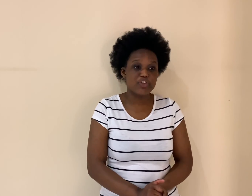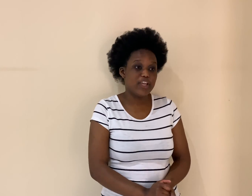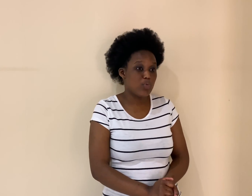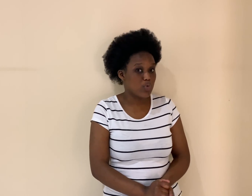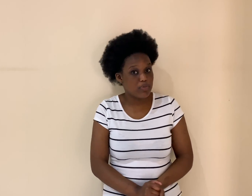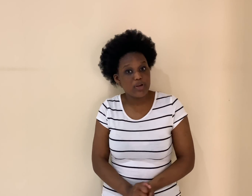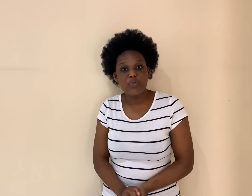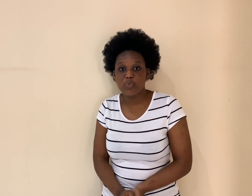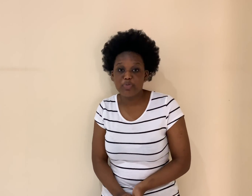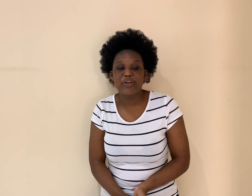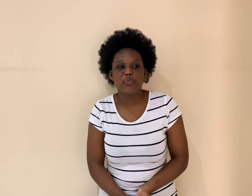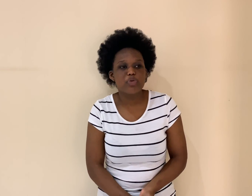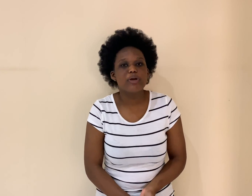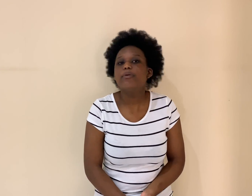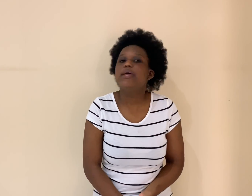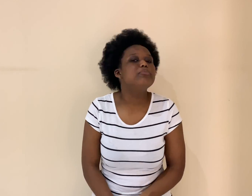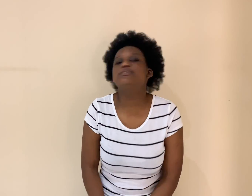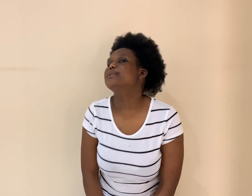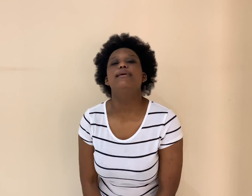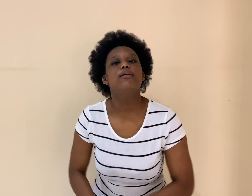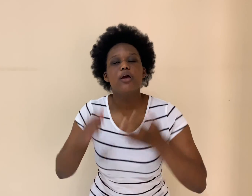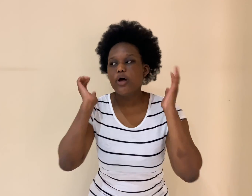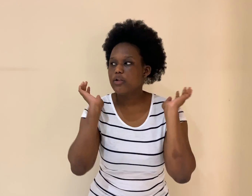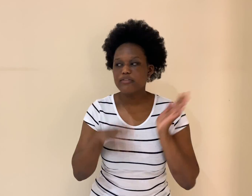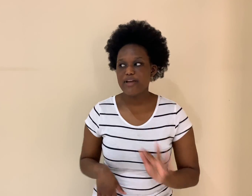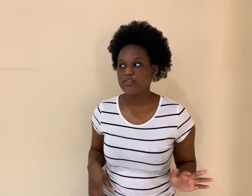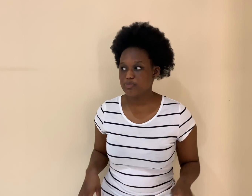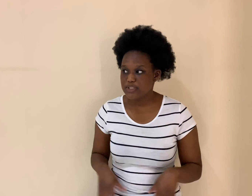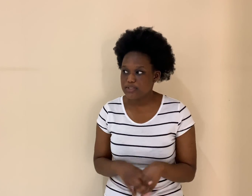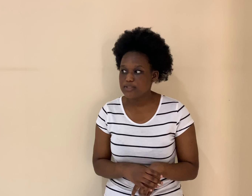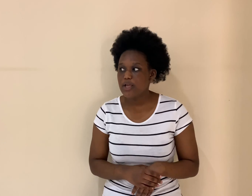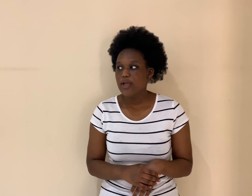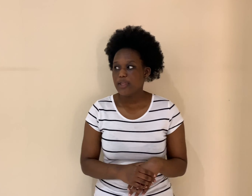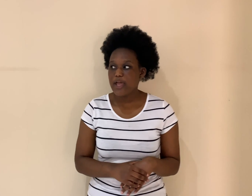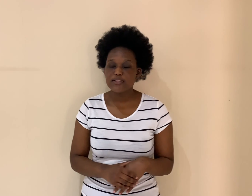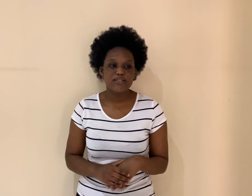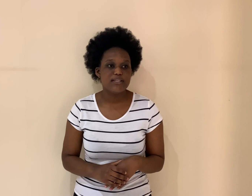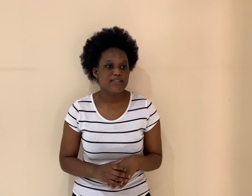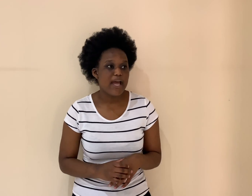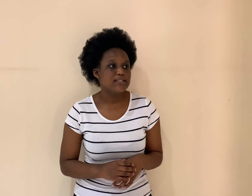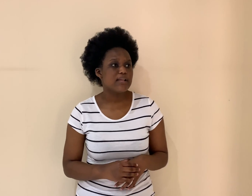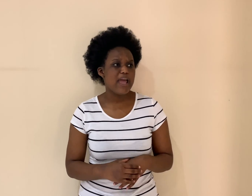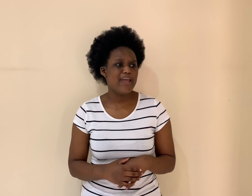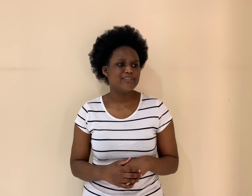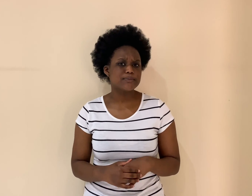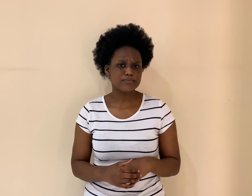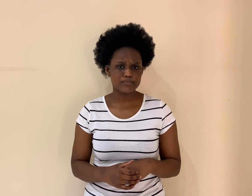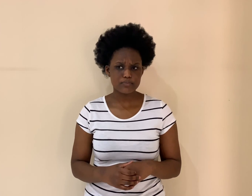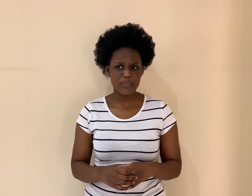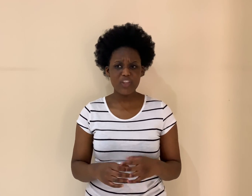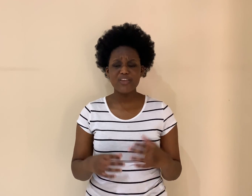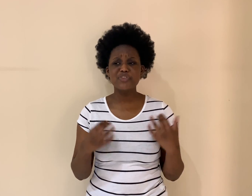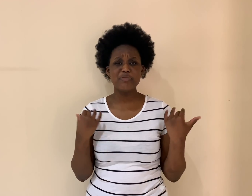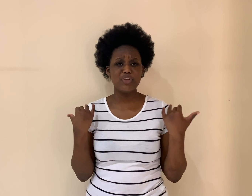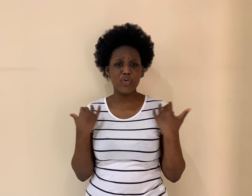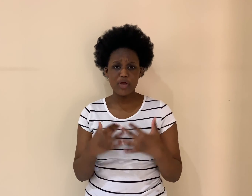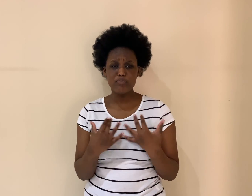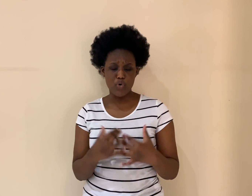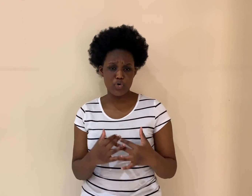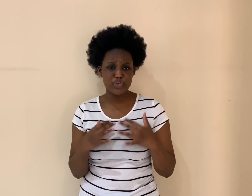going to get warmer, and warmer, and warmer. And, basically, a lot of other species. Yeah, there's that. And, there's going to be a lot more droughts.